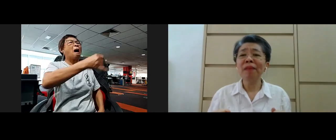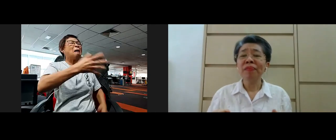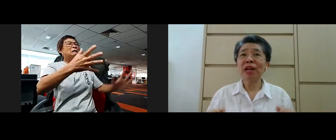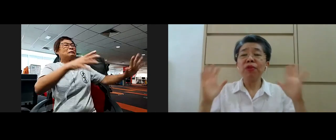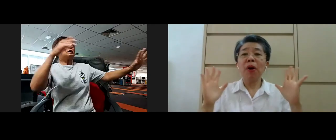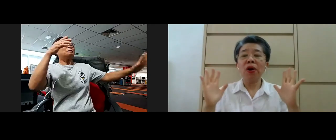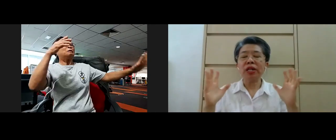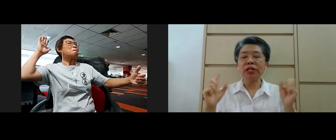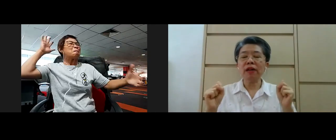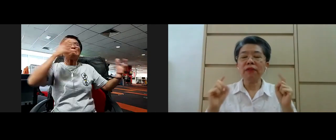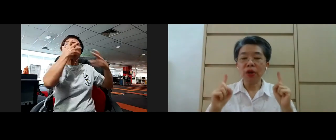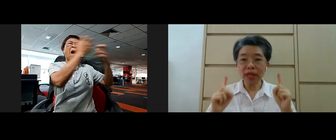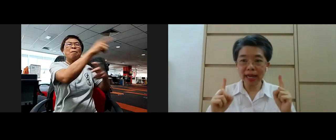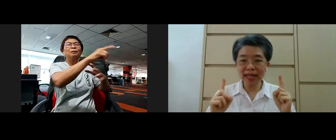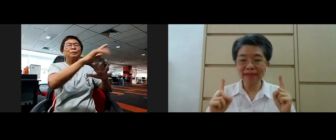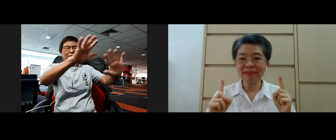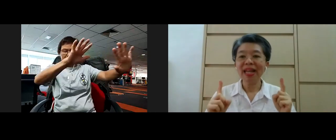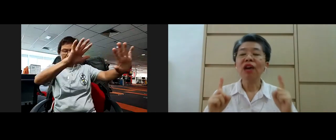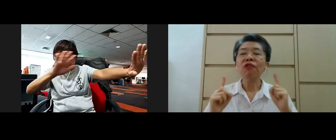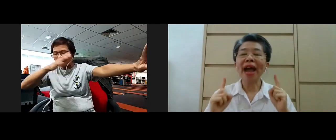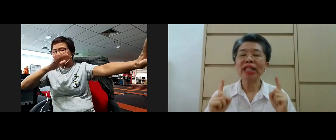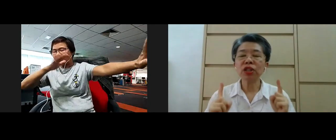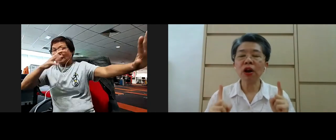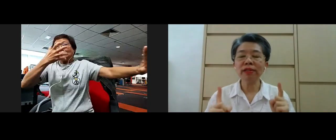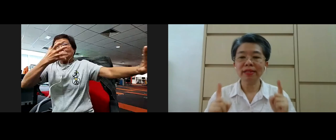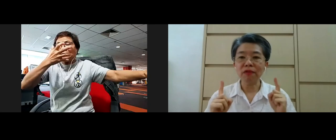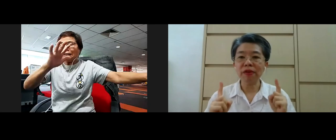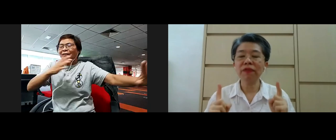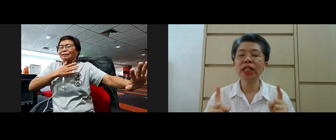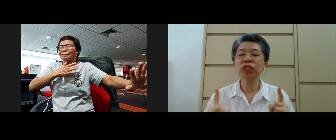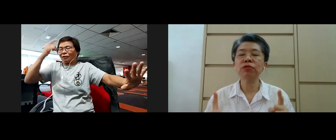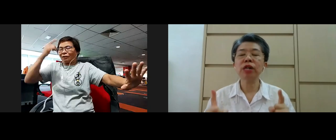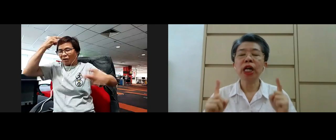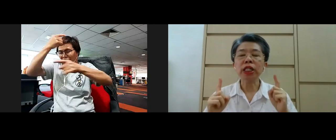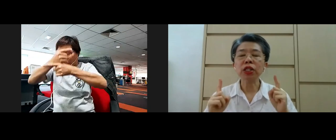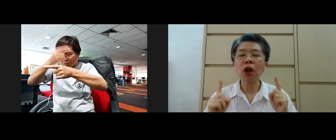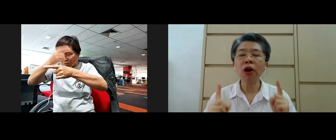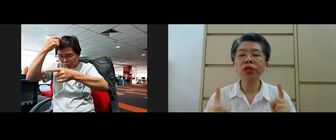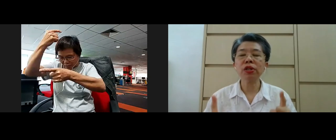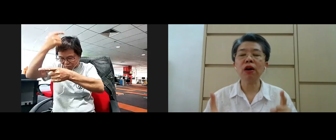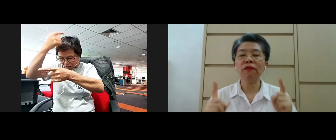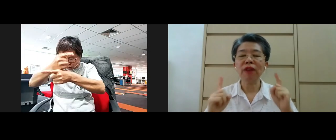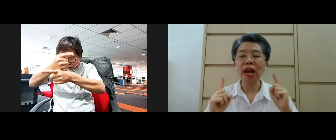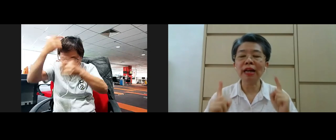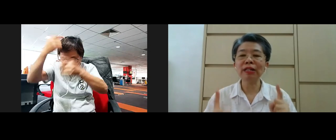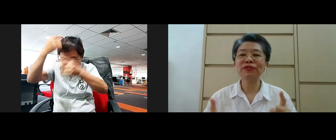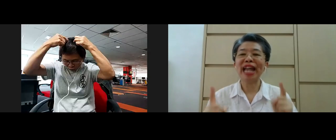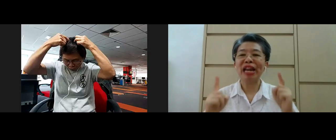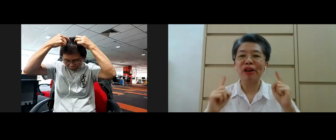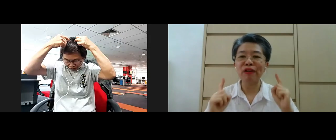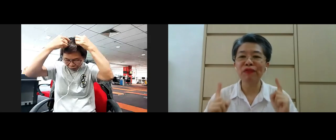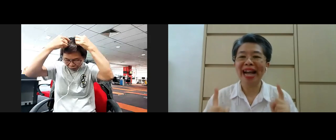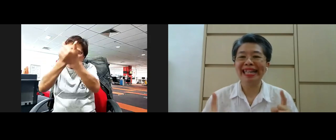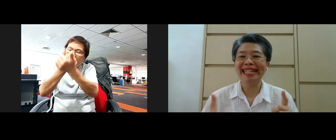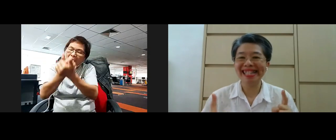yeah then we pause ourselves okay right thought refer to the thoughts of love